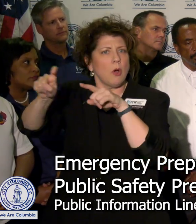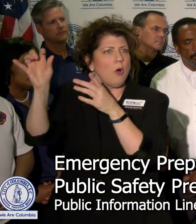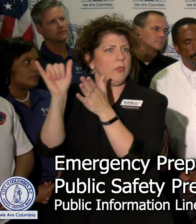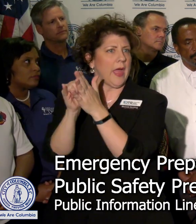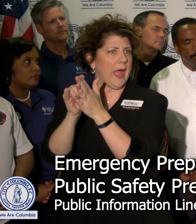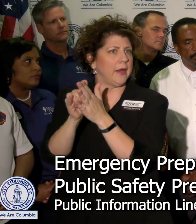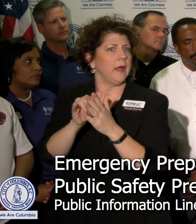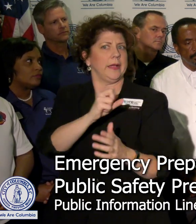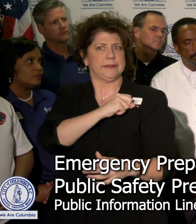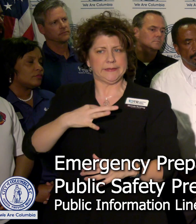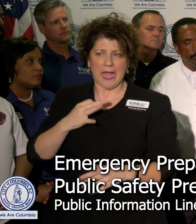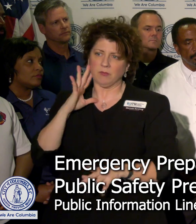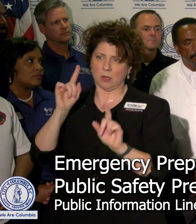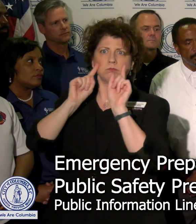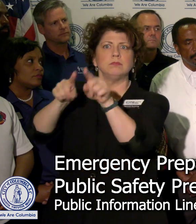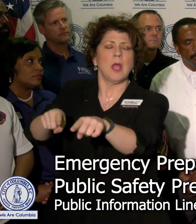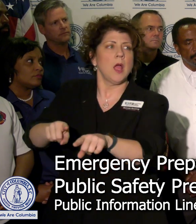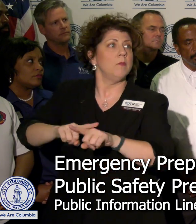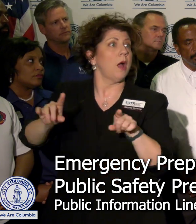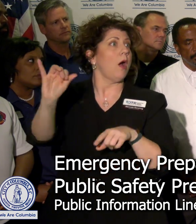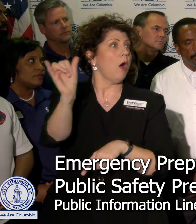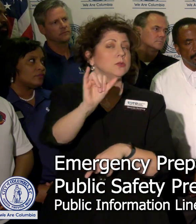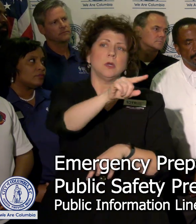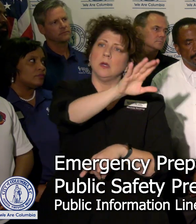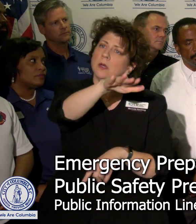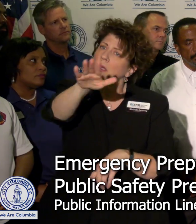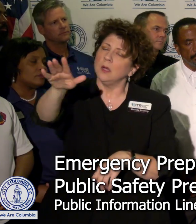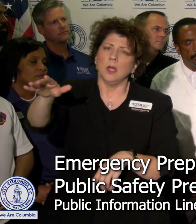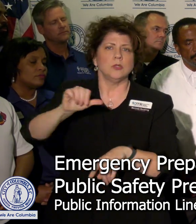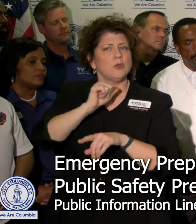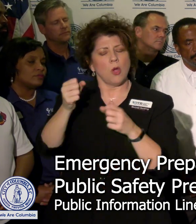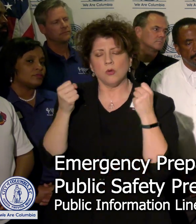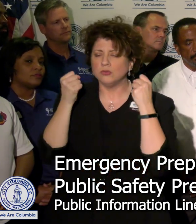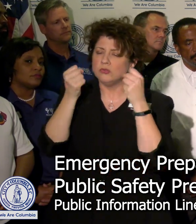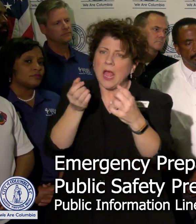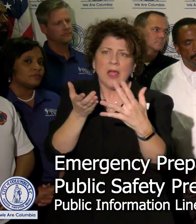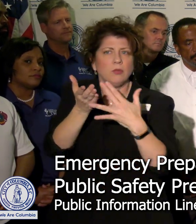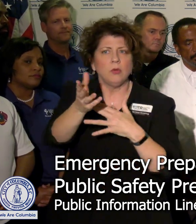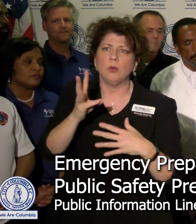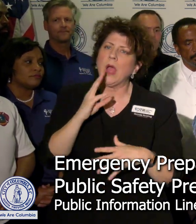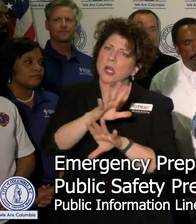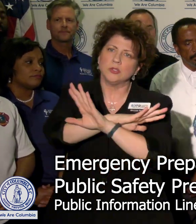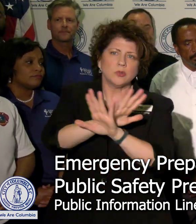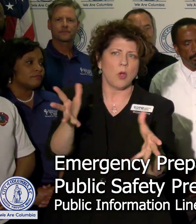our staff can respond. Also, do not drive through flooded waters. We don't want anybody hurt. Thank you.